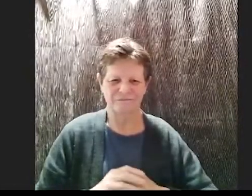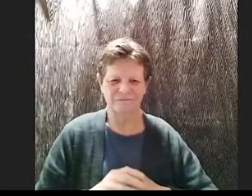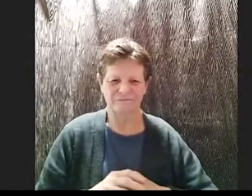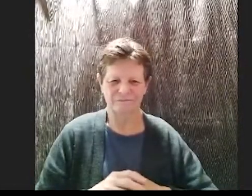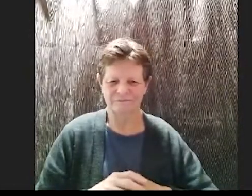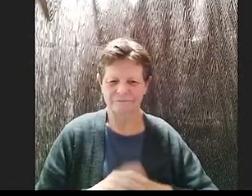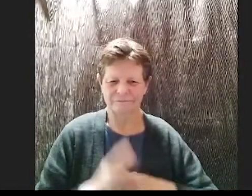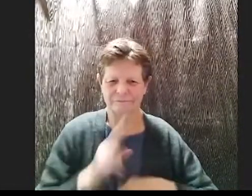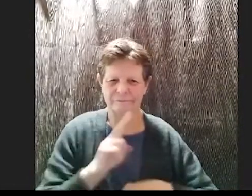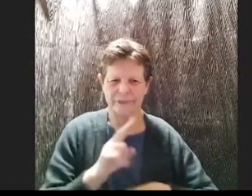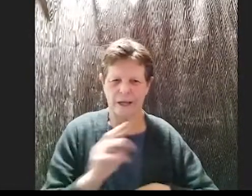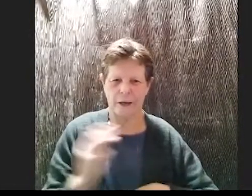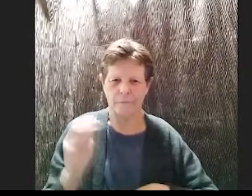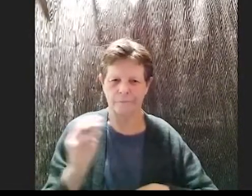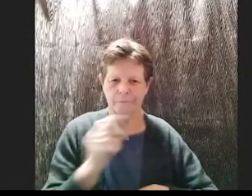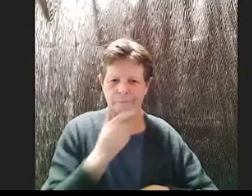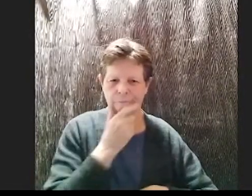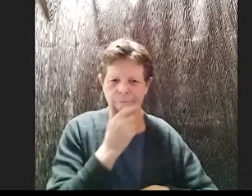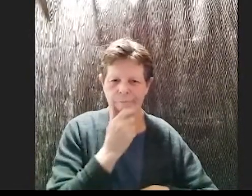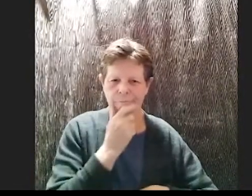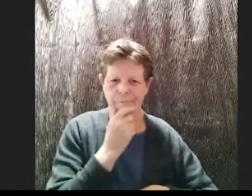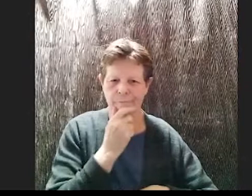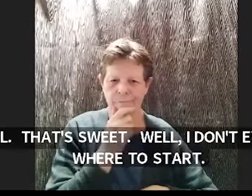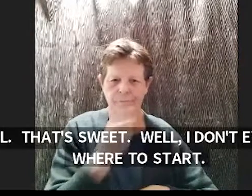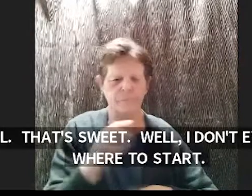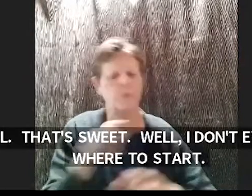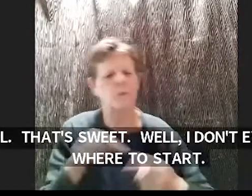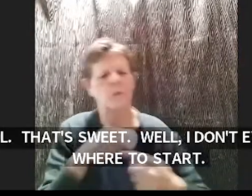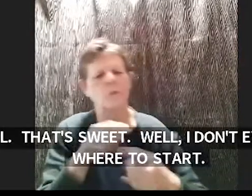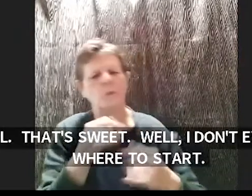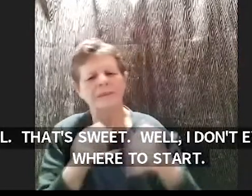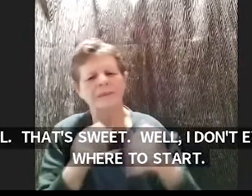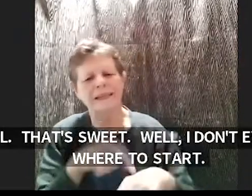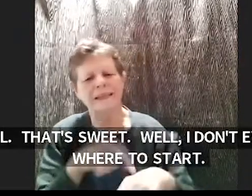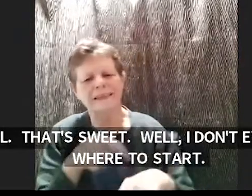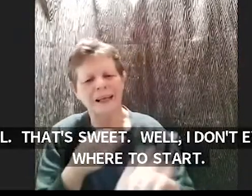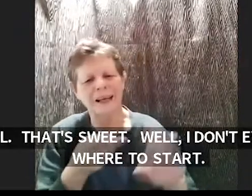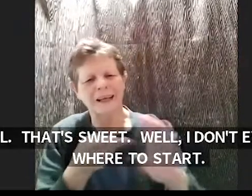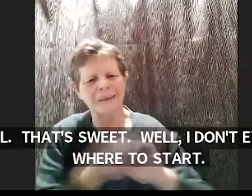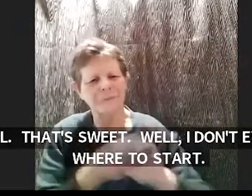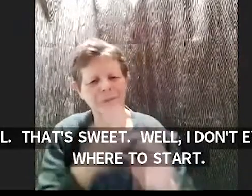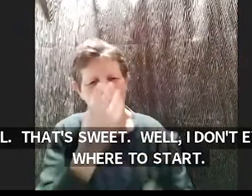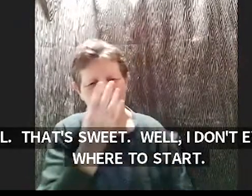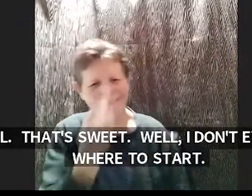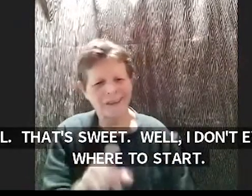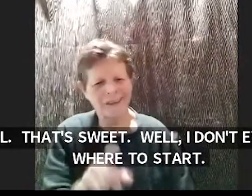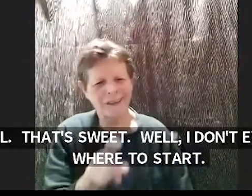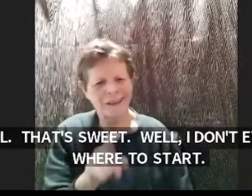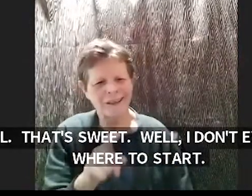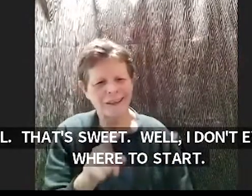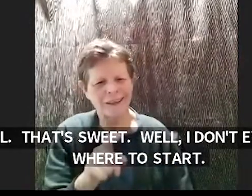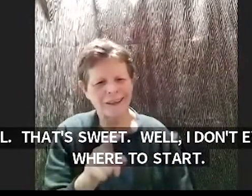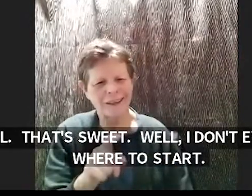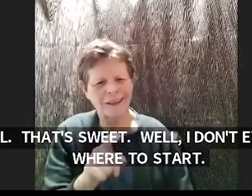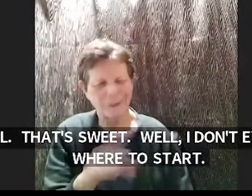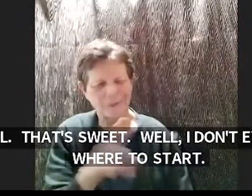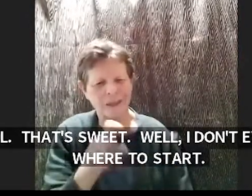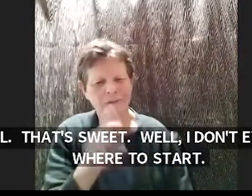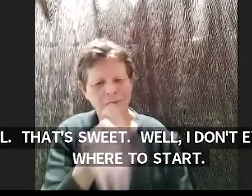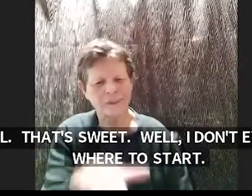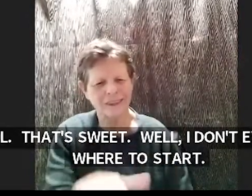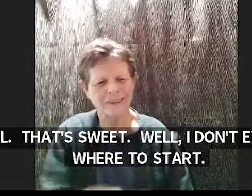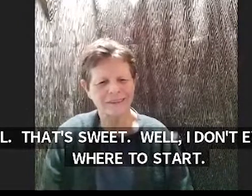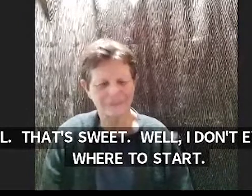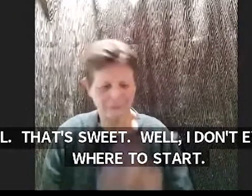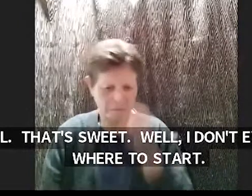um when's the last time you slept like have you been like let me ask you that yeah i got a